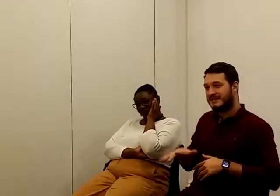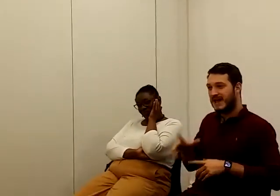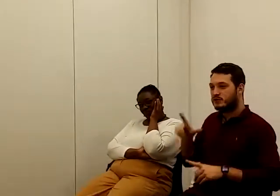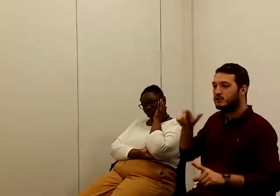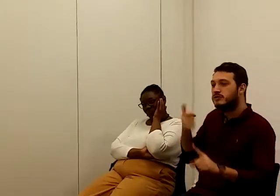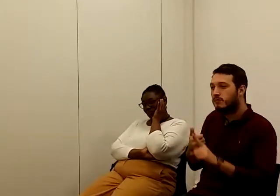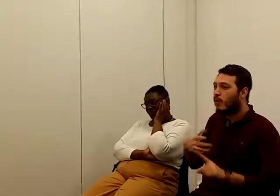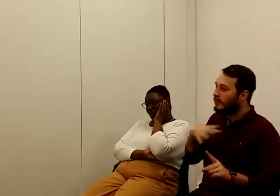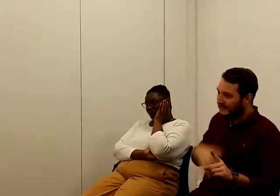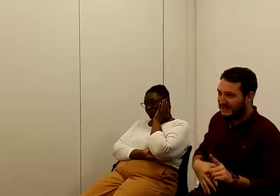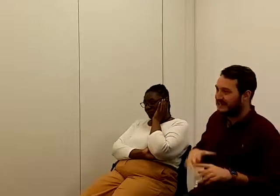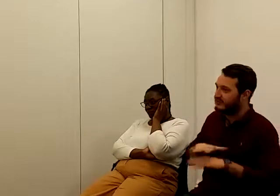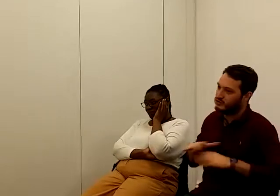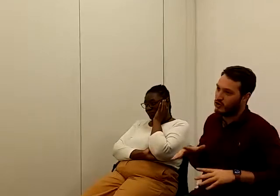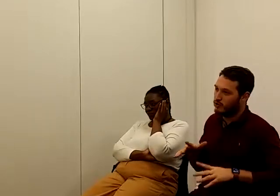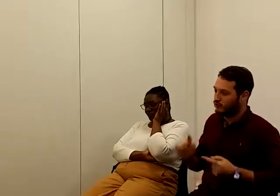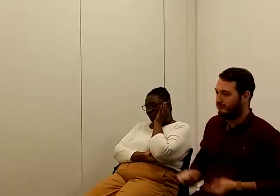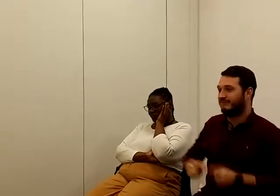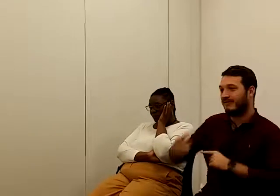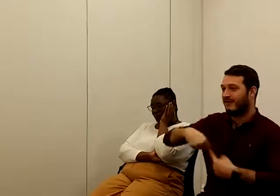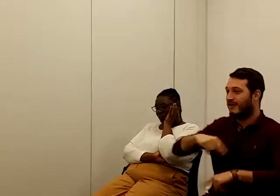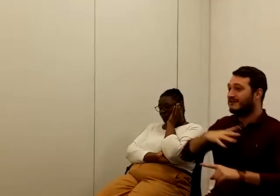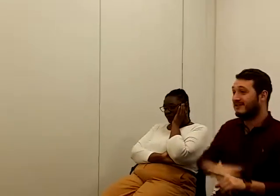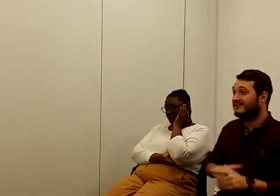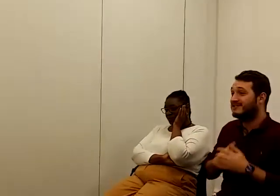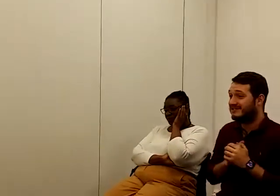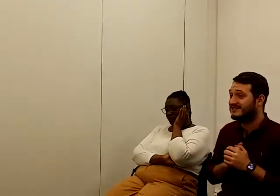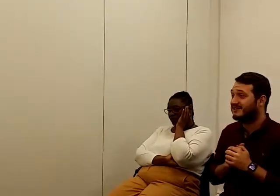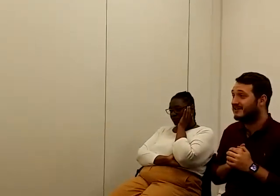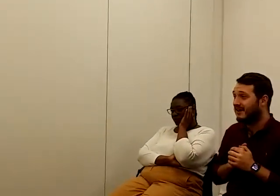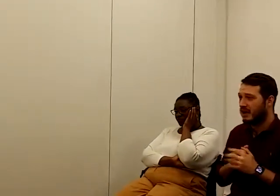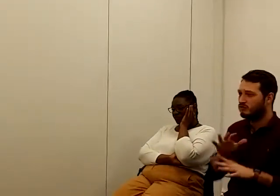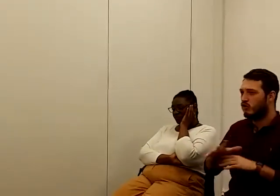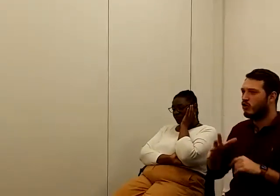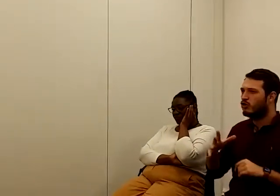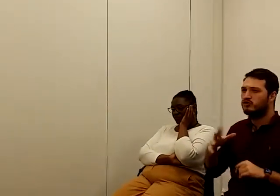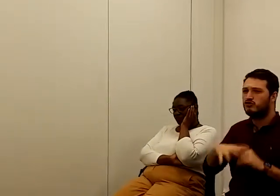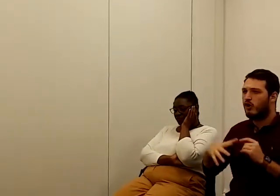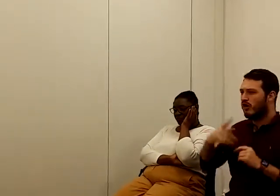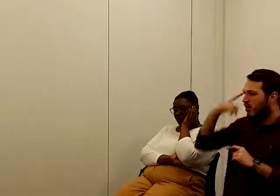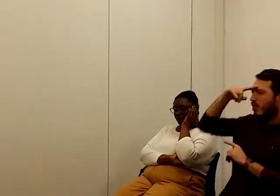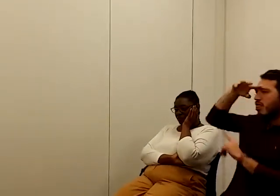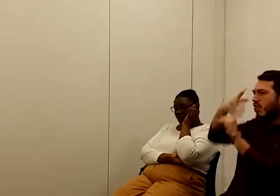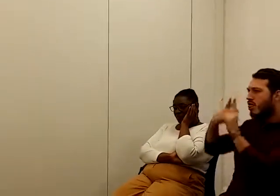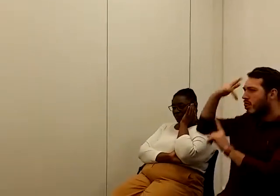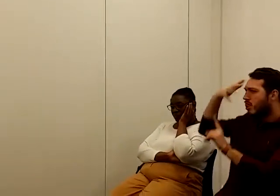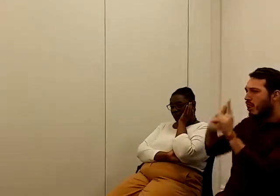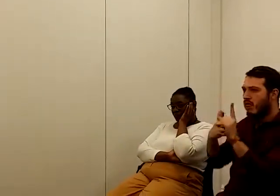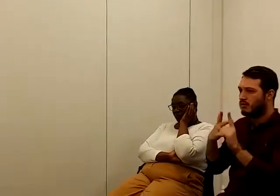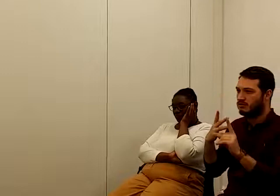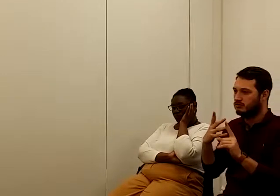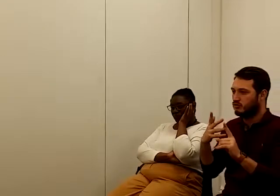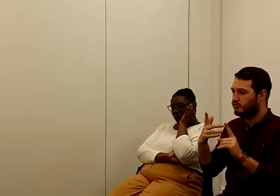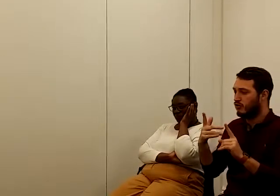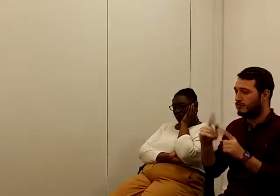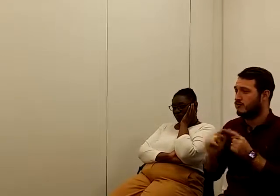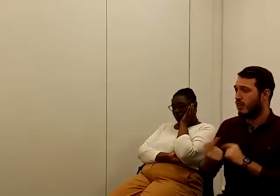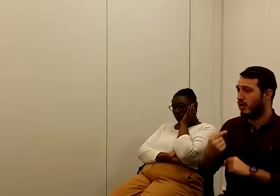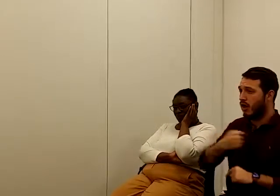psychocompulsion and politics and psychology to force people off benefits. So, I mean, I think